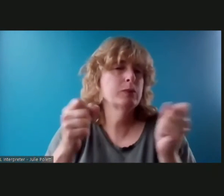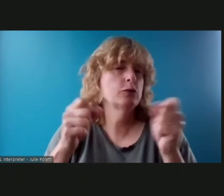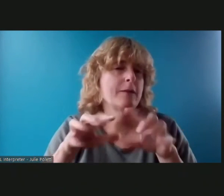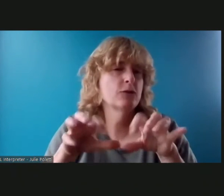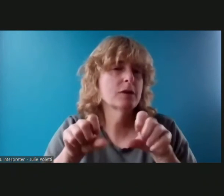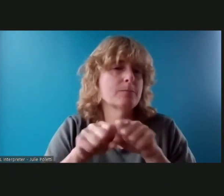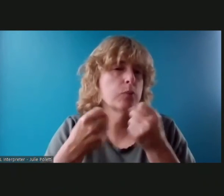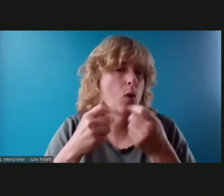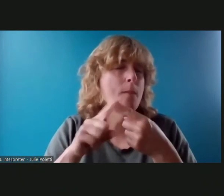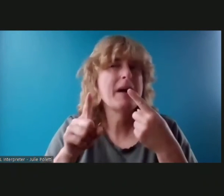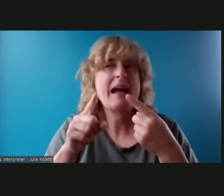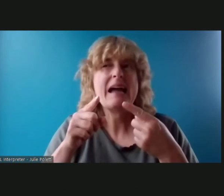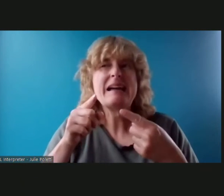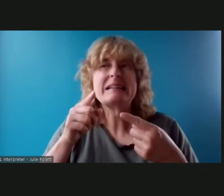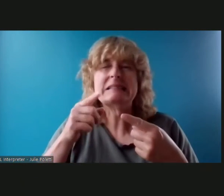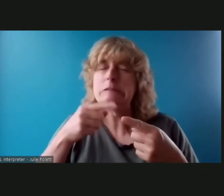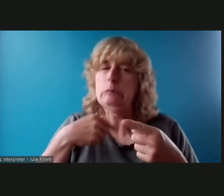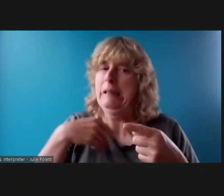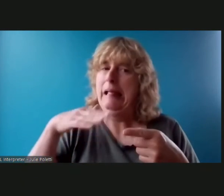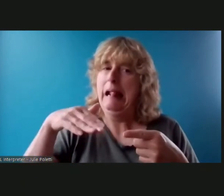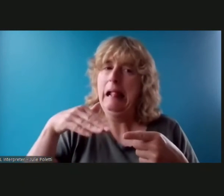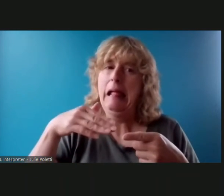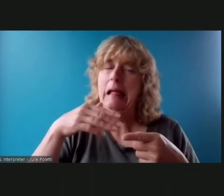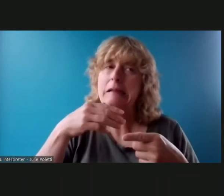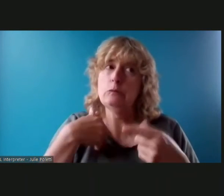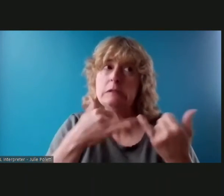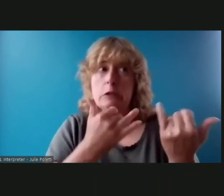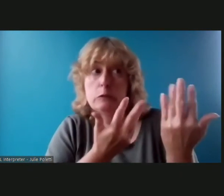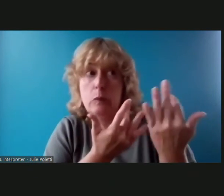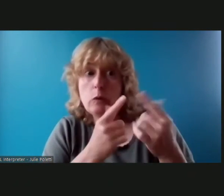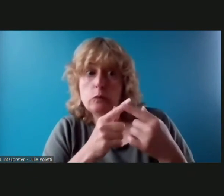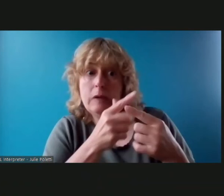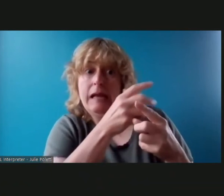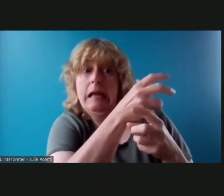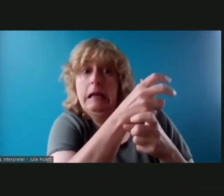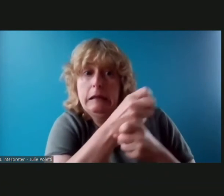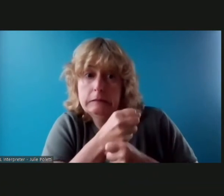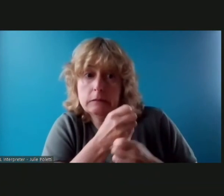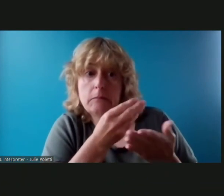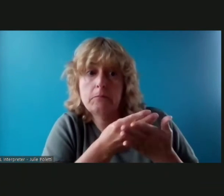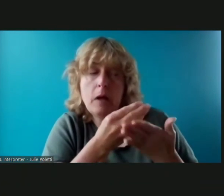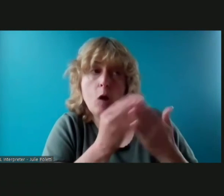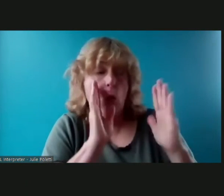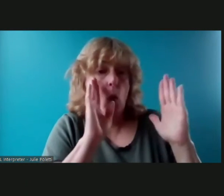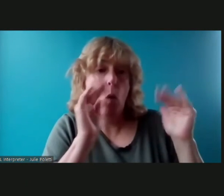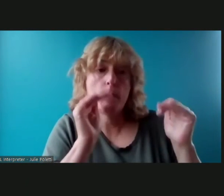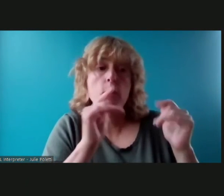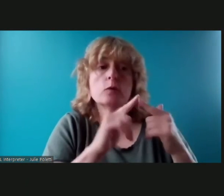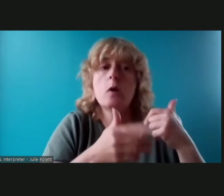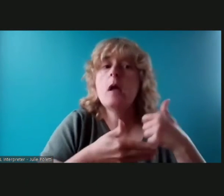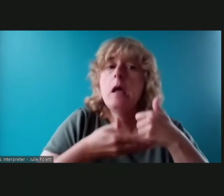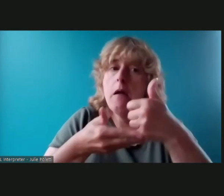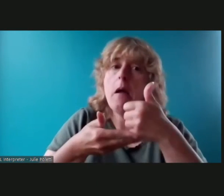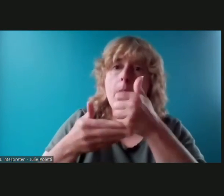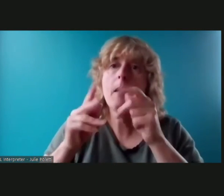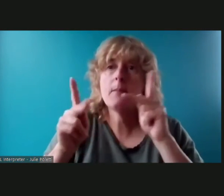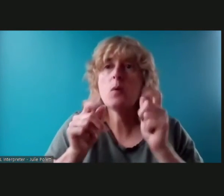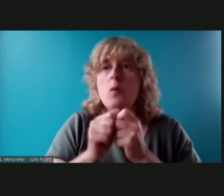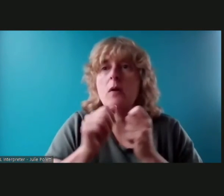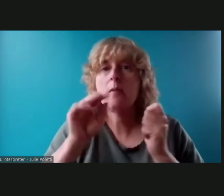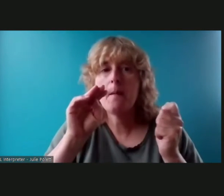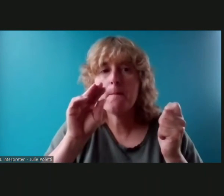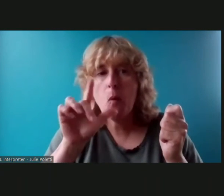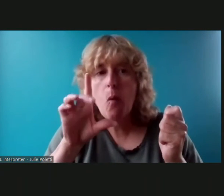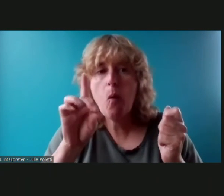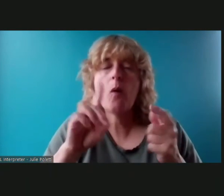we are still looking for those dollars to come in um where we can assist clients but i will definitely share